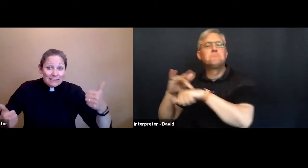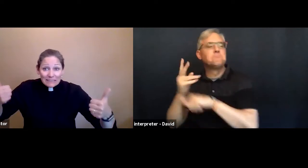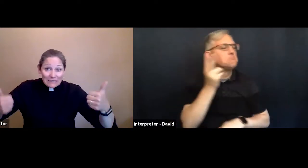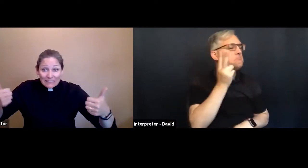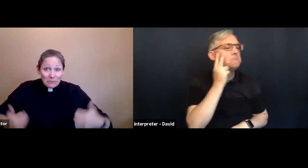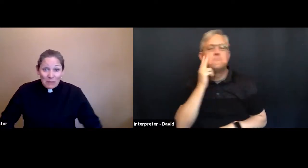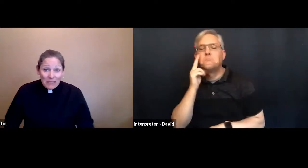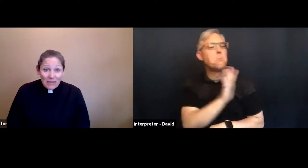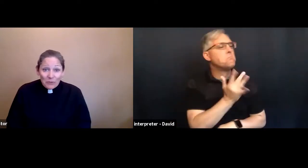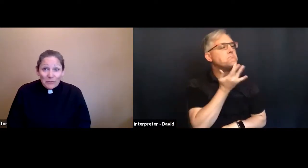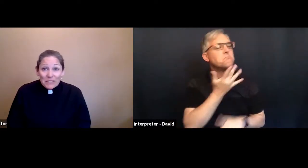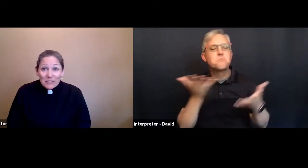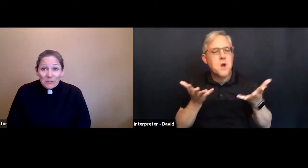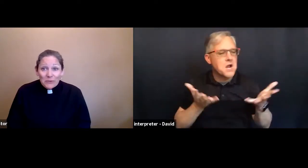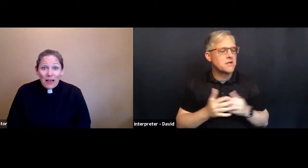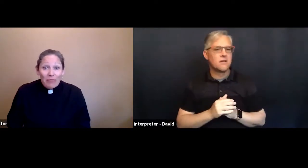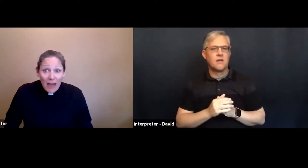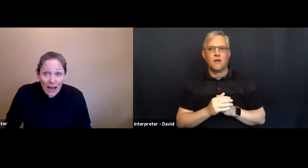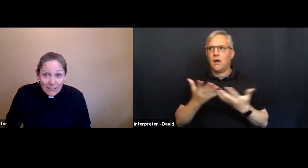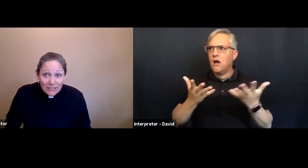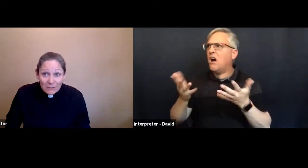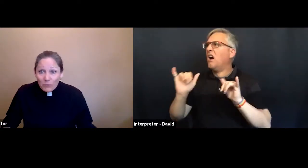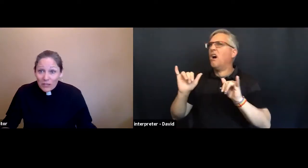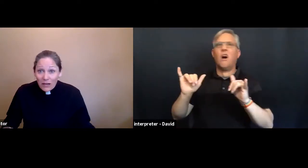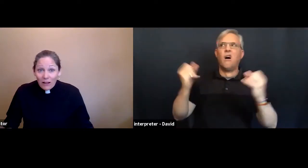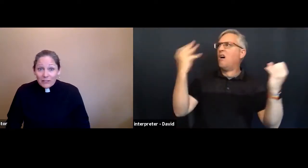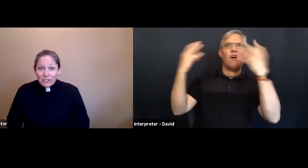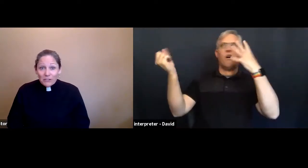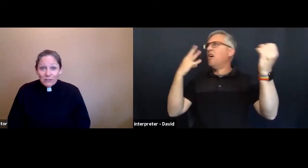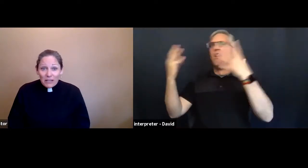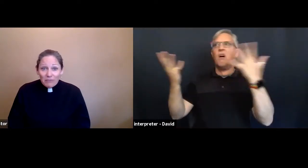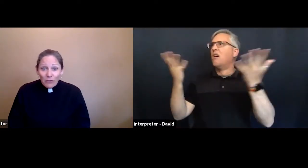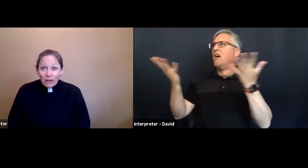Because depending on who you listen to, that's what colleges are looking for.